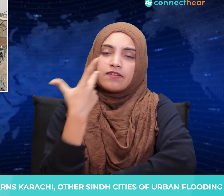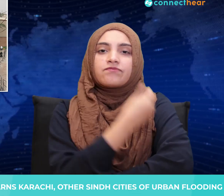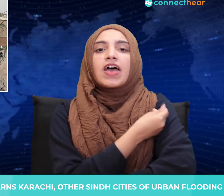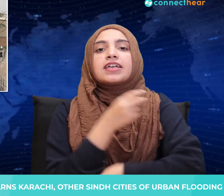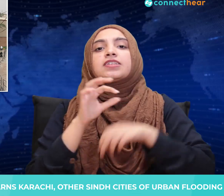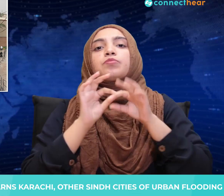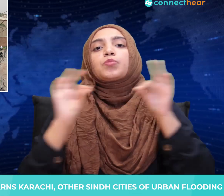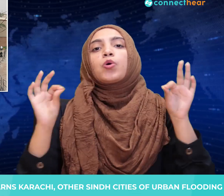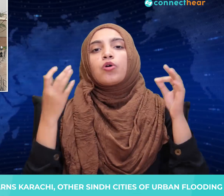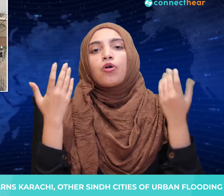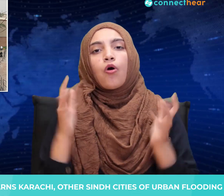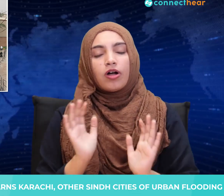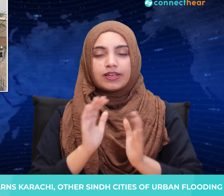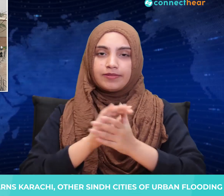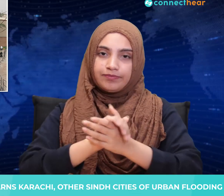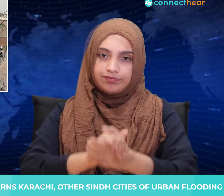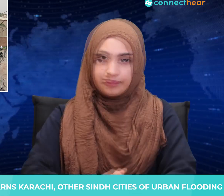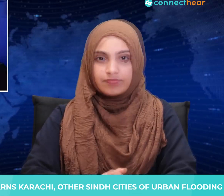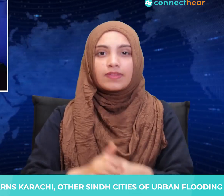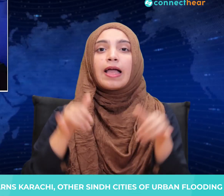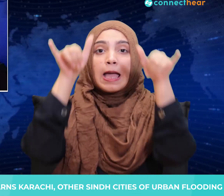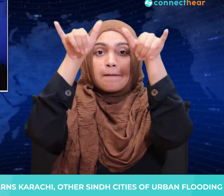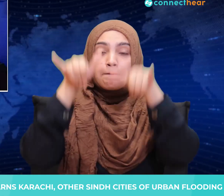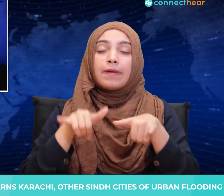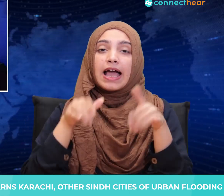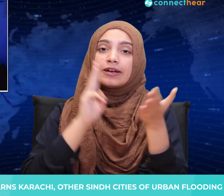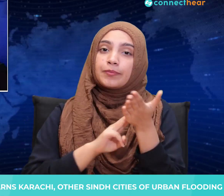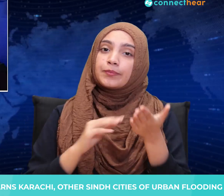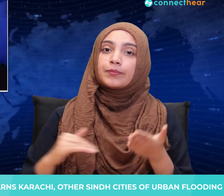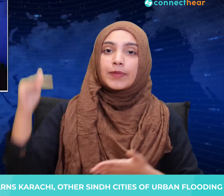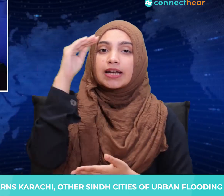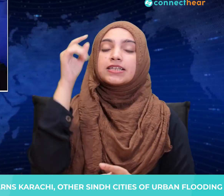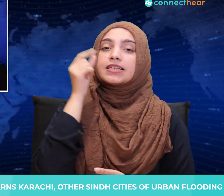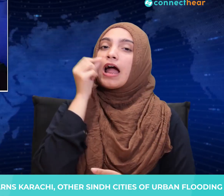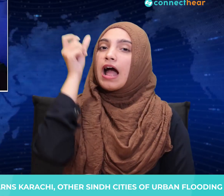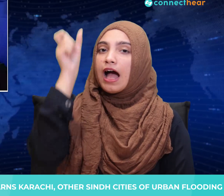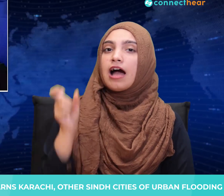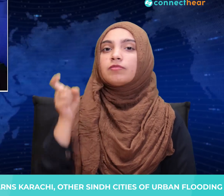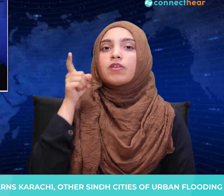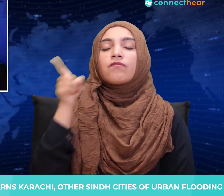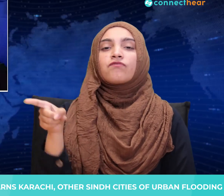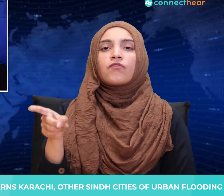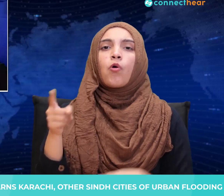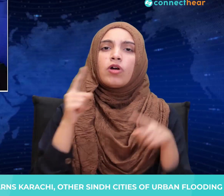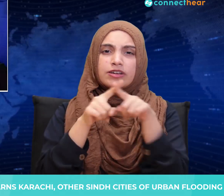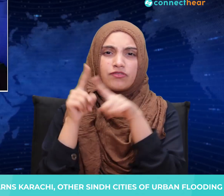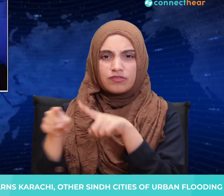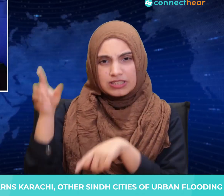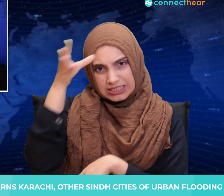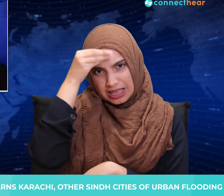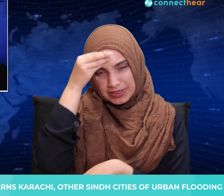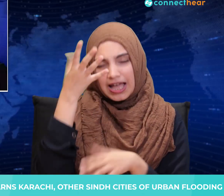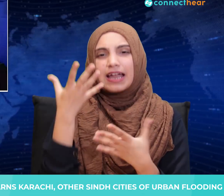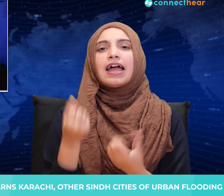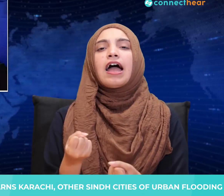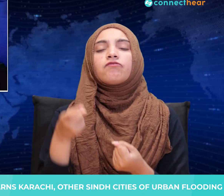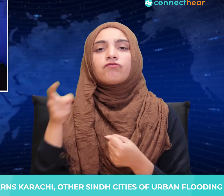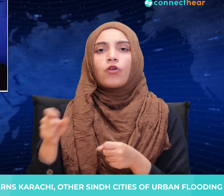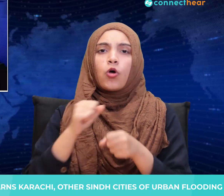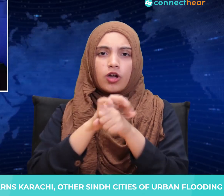one vaccine dose till today. The Planning Minister, who also hid the country's response to the pandemic,